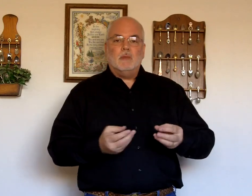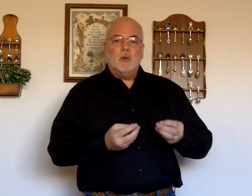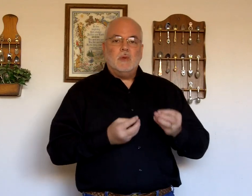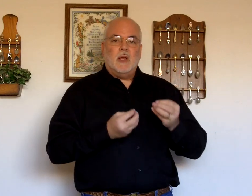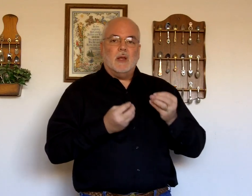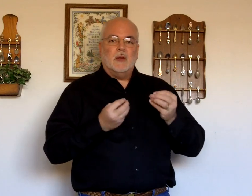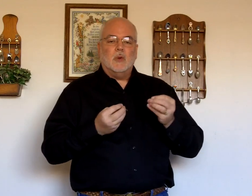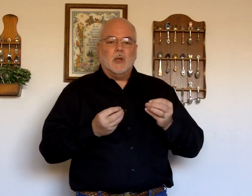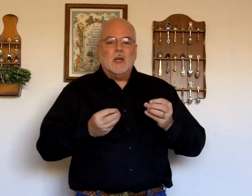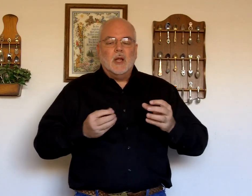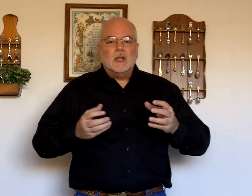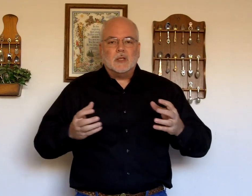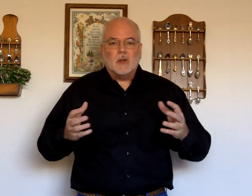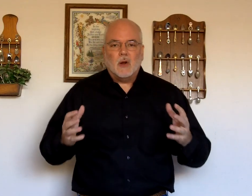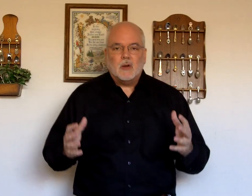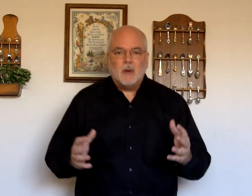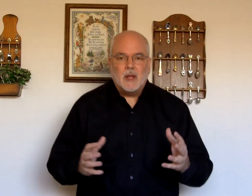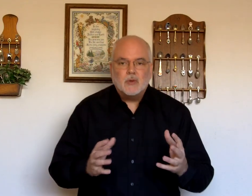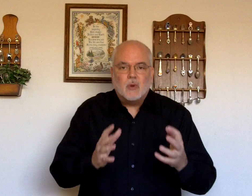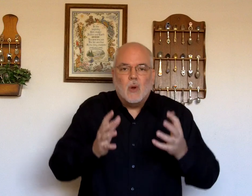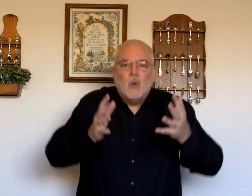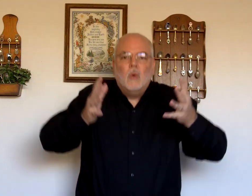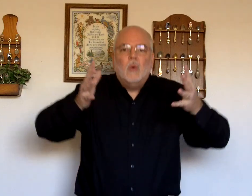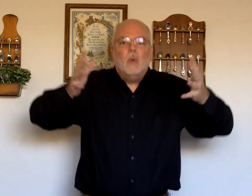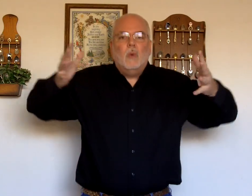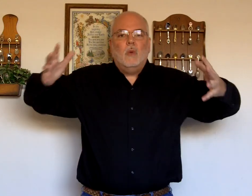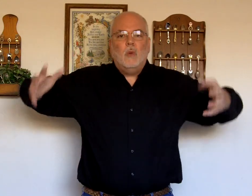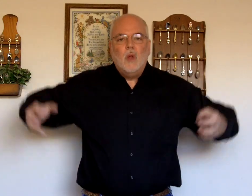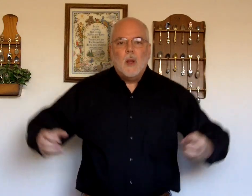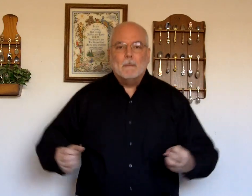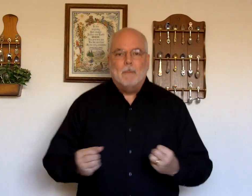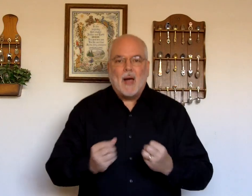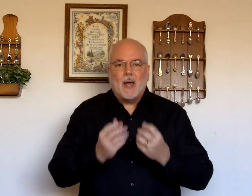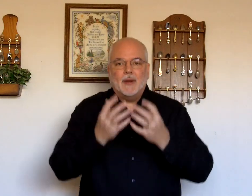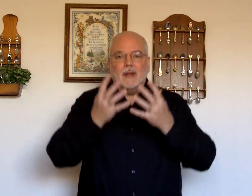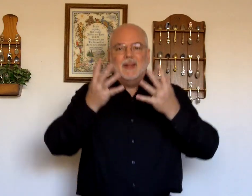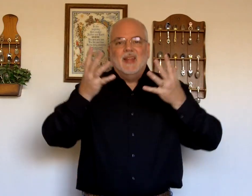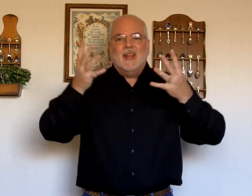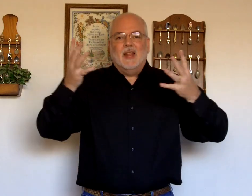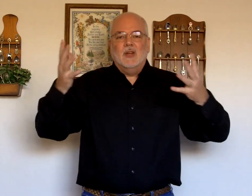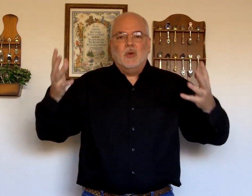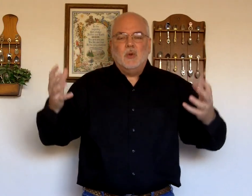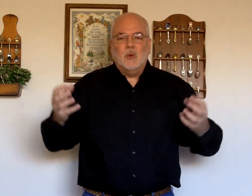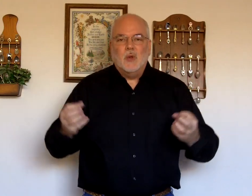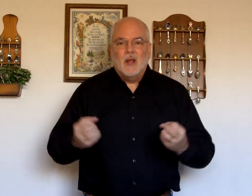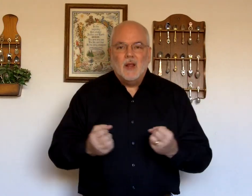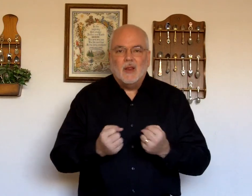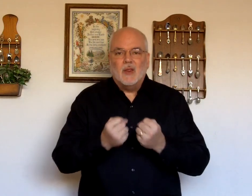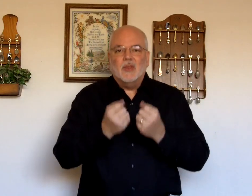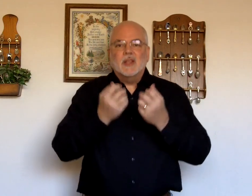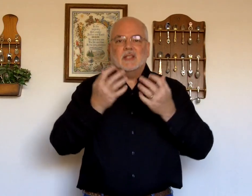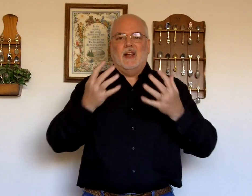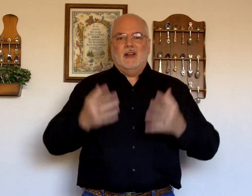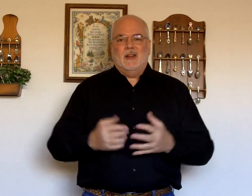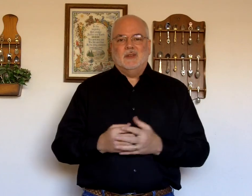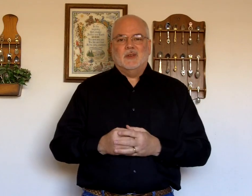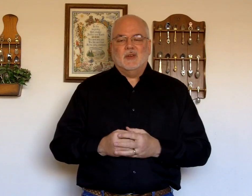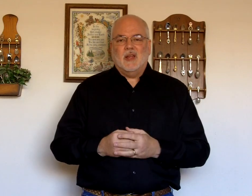music into it. Start to get your whole. Body. Into. To. The signing. Okay.